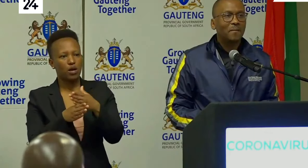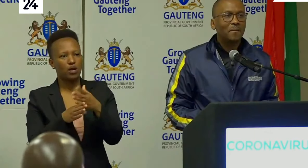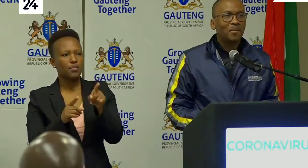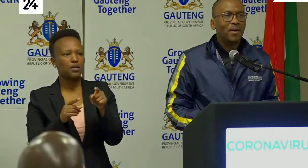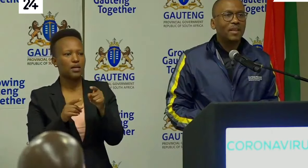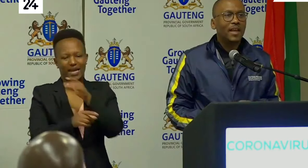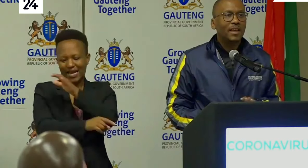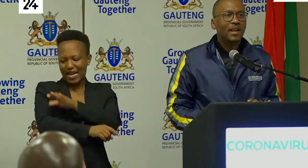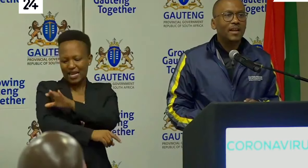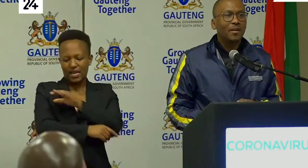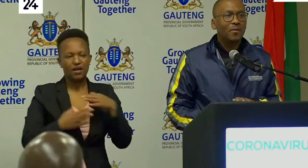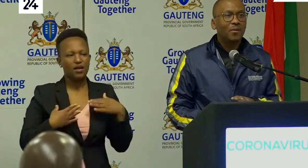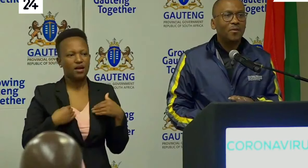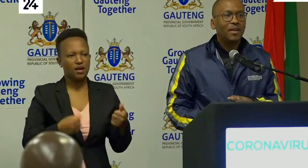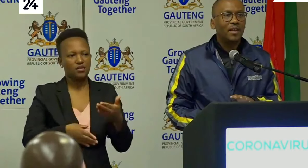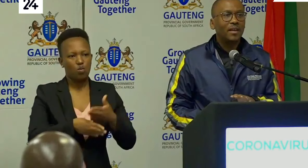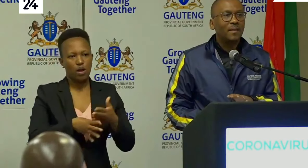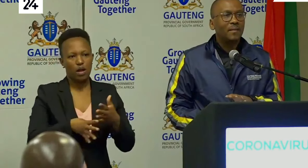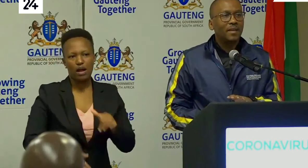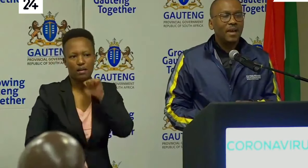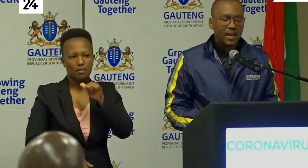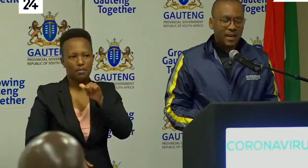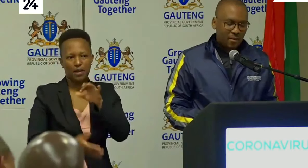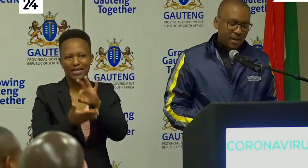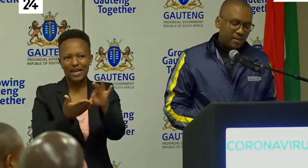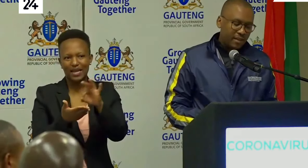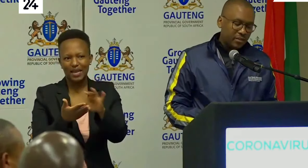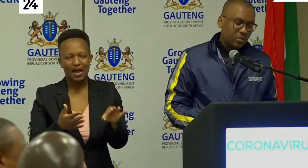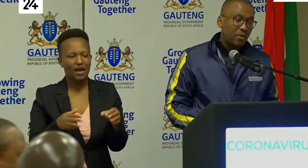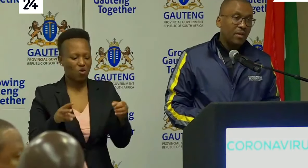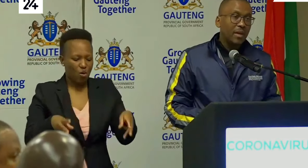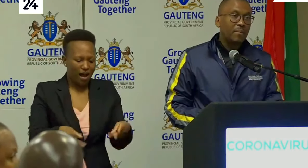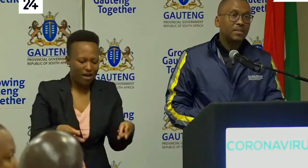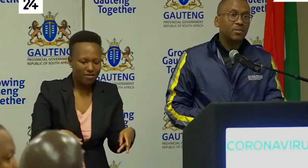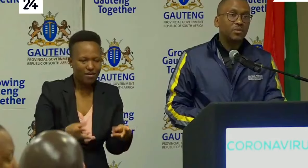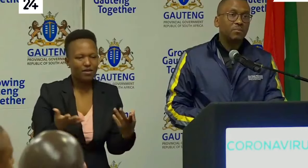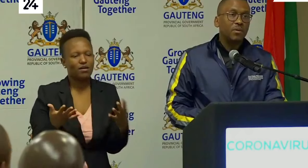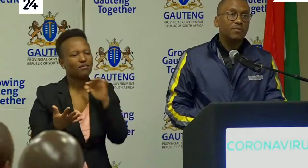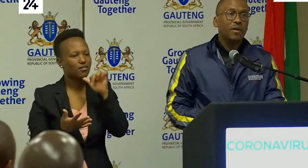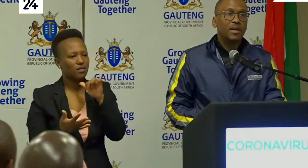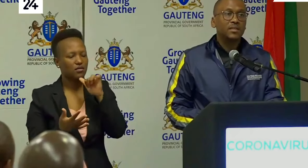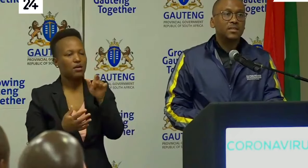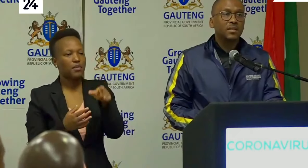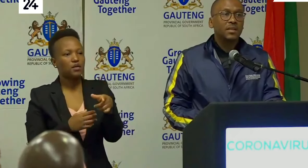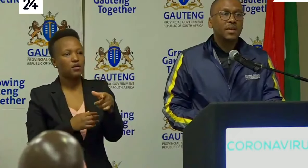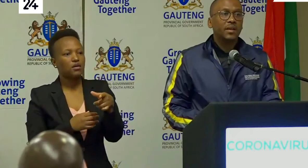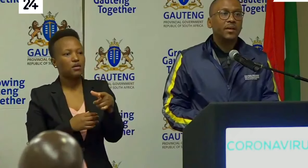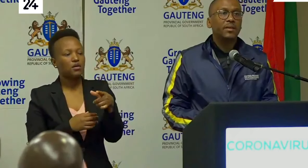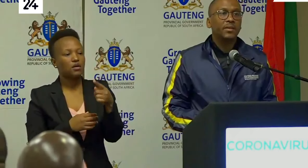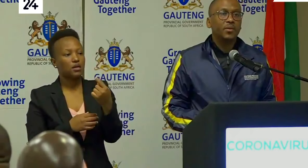worker whether they're a cleaner or a gardener or anything so a person who's employed for us